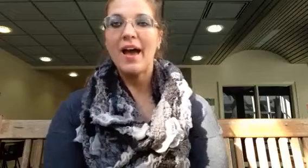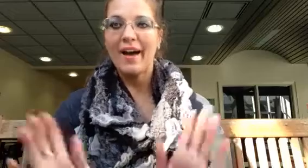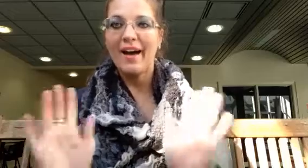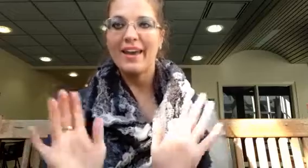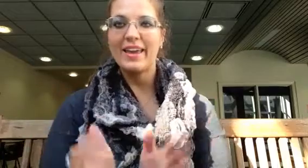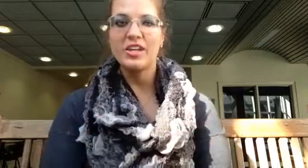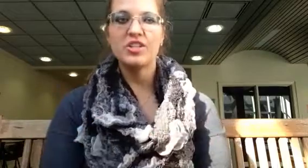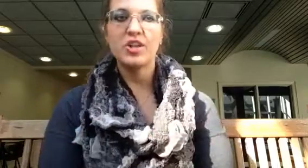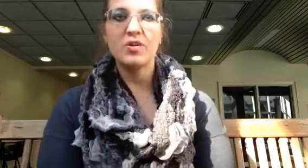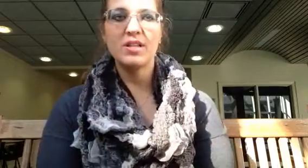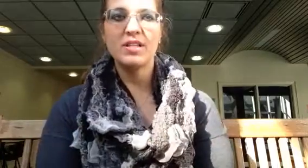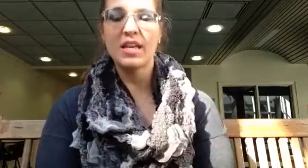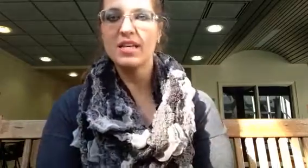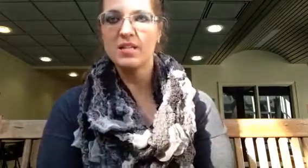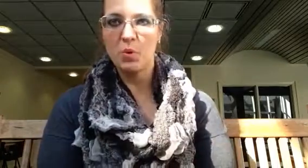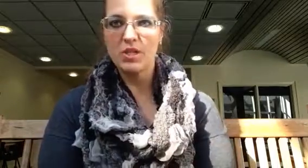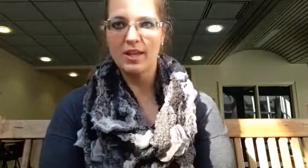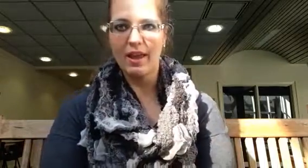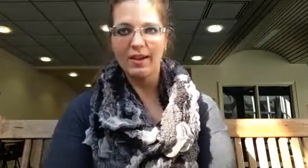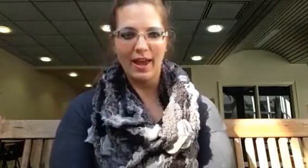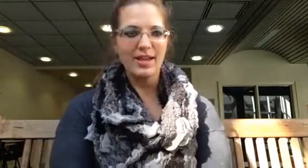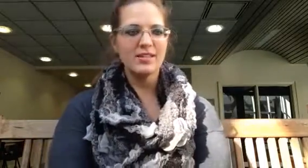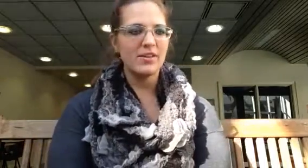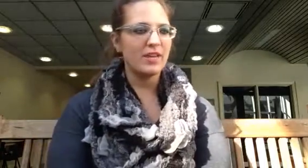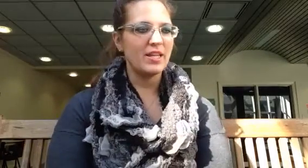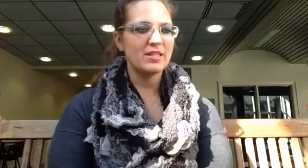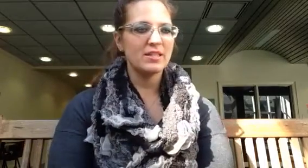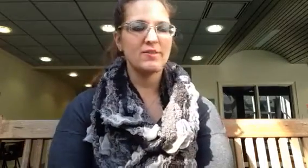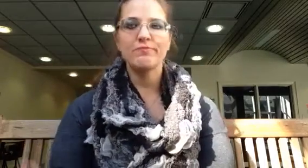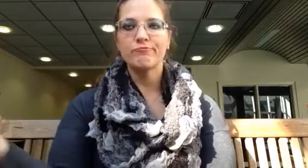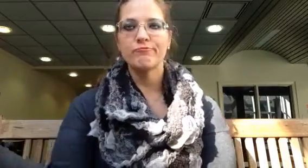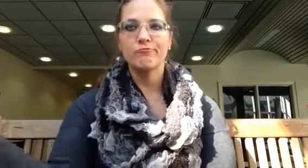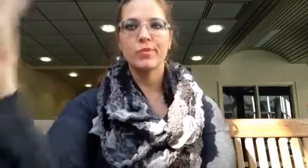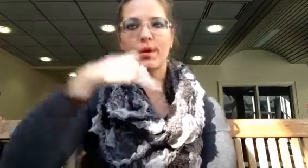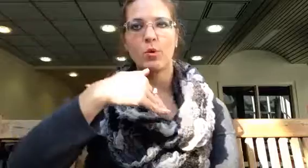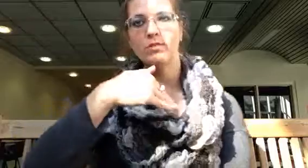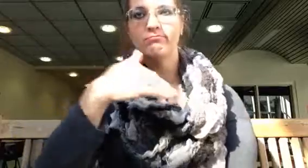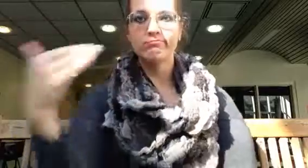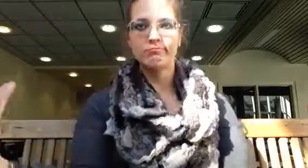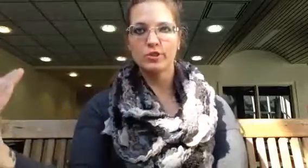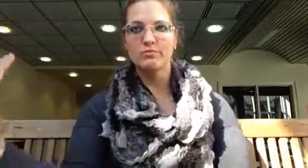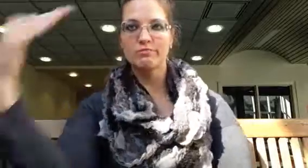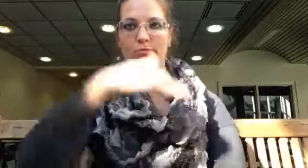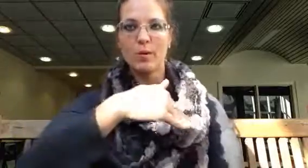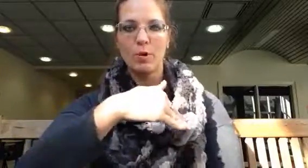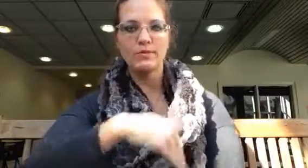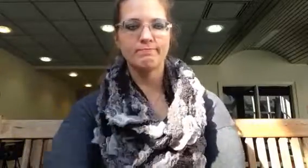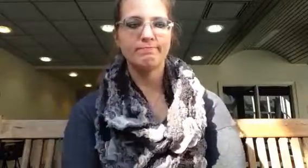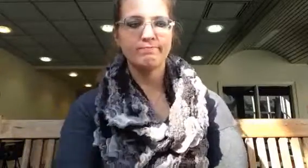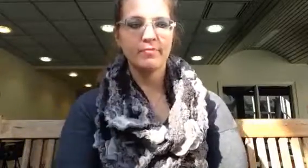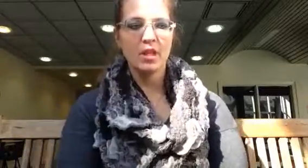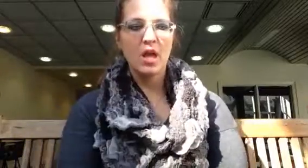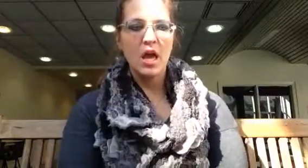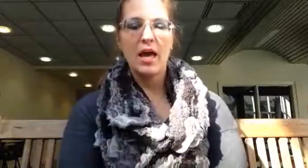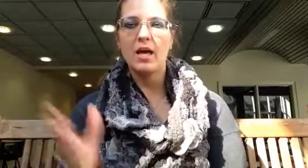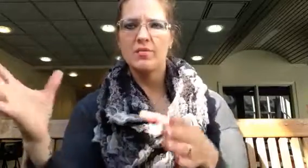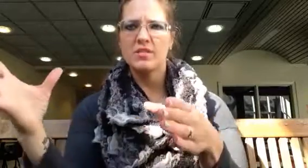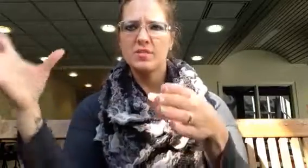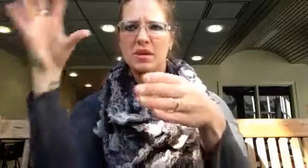Hi, here's Unit 6 Sports and Activities. Come on, just come on. To be